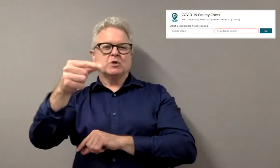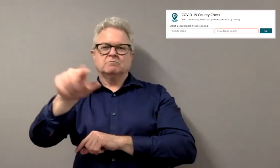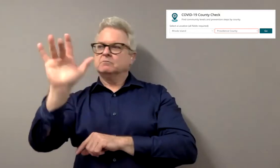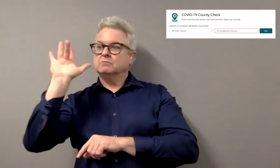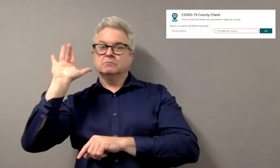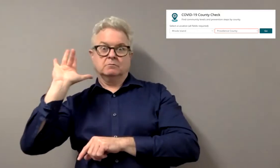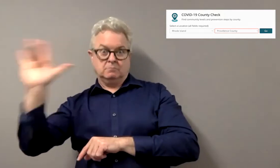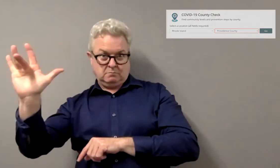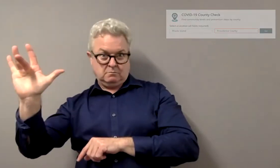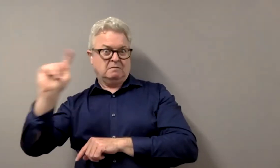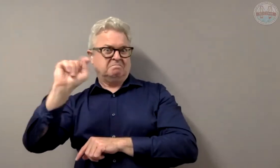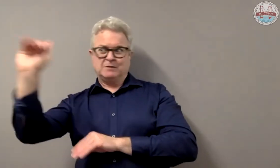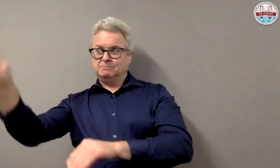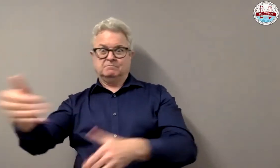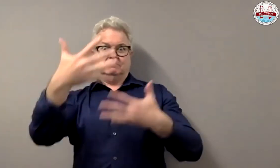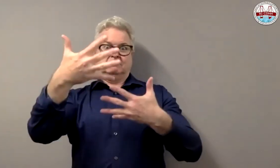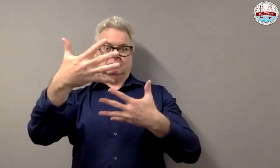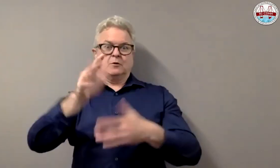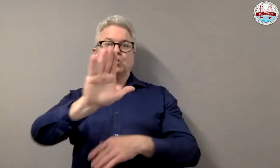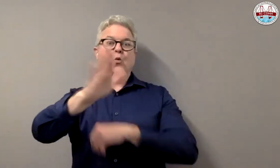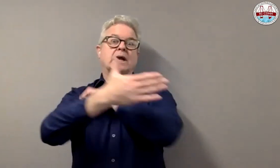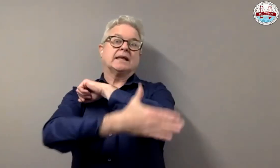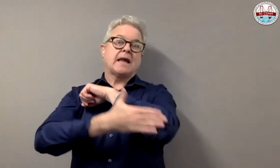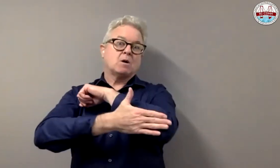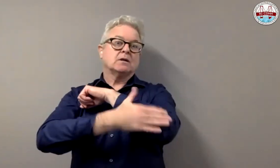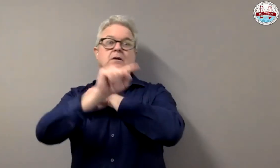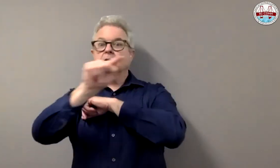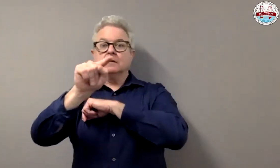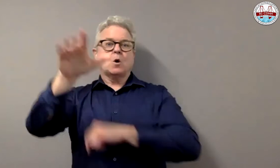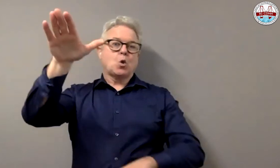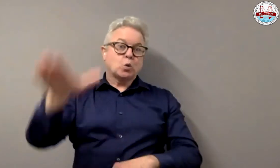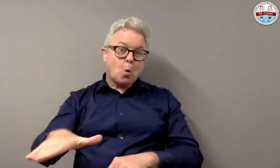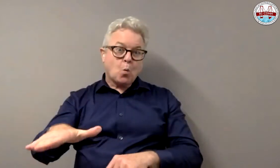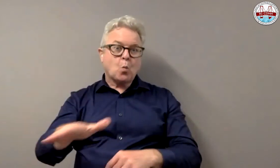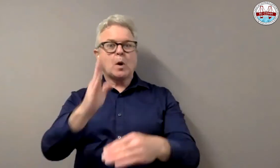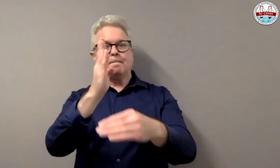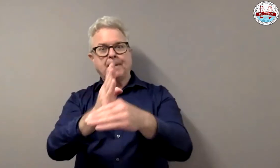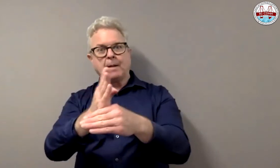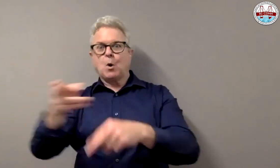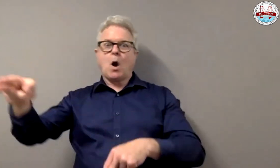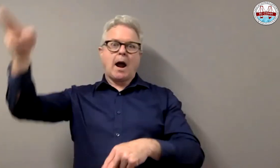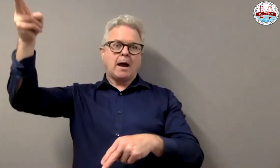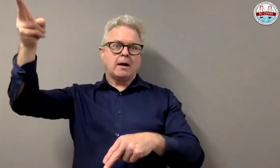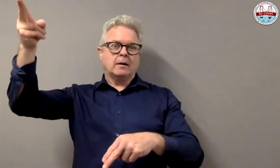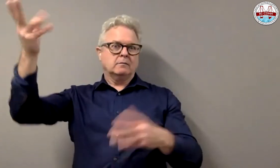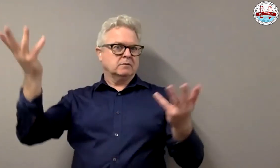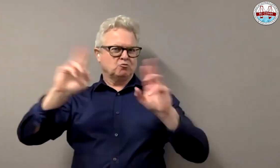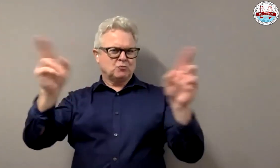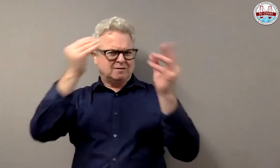Okay. And then there's a green tab there that says to go to. Once that presents, it'll show you what your county is, low, medium, or